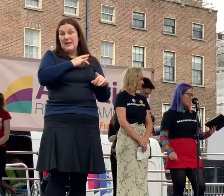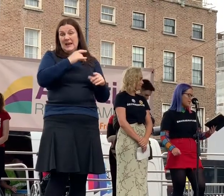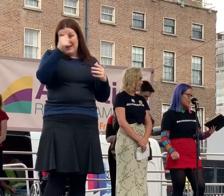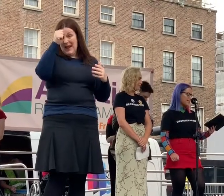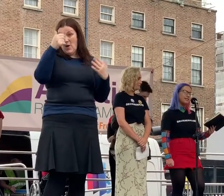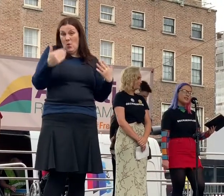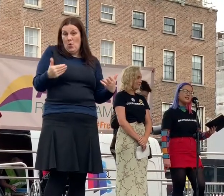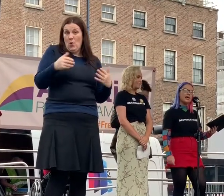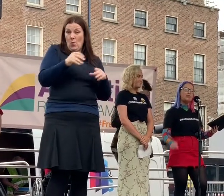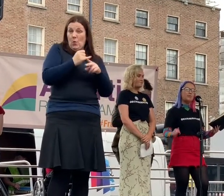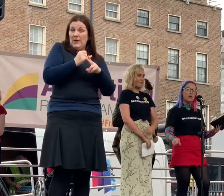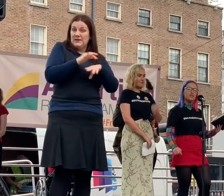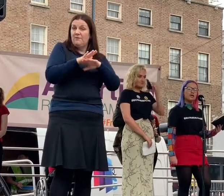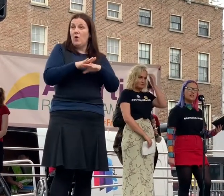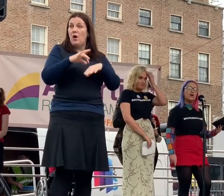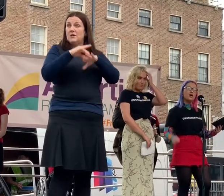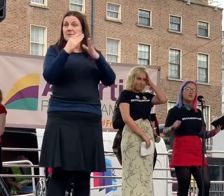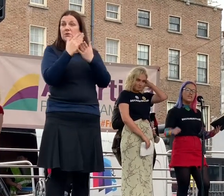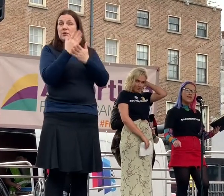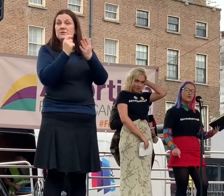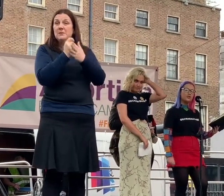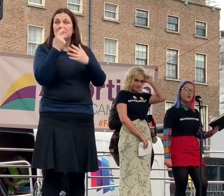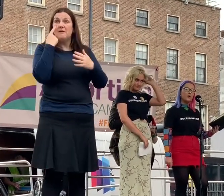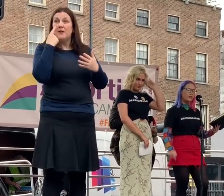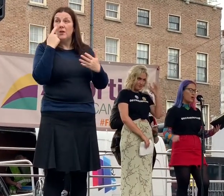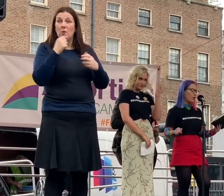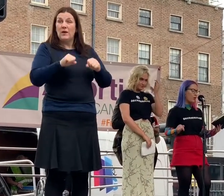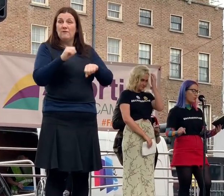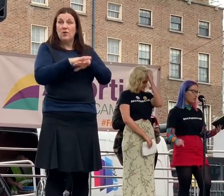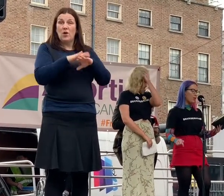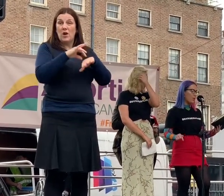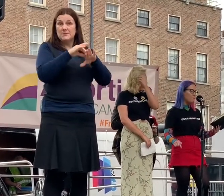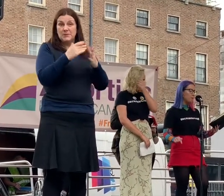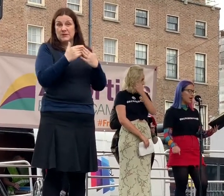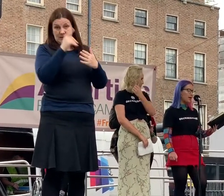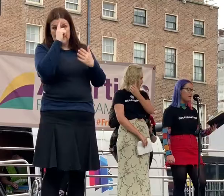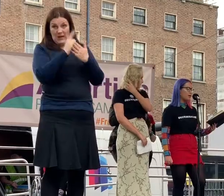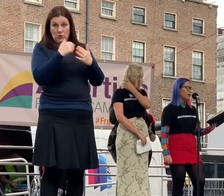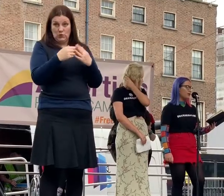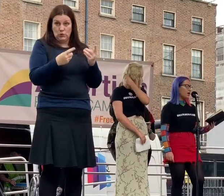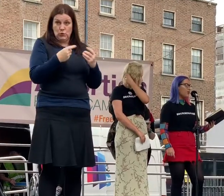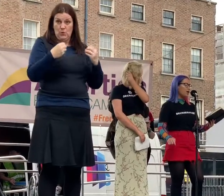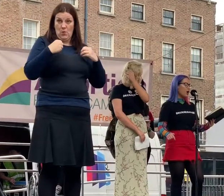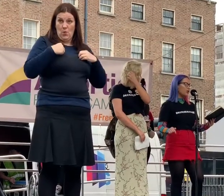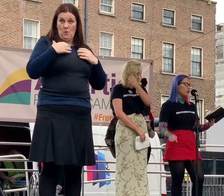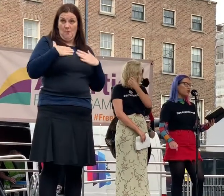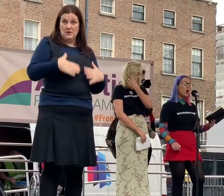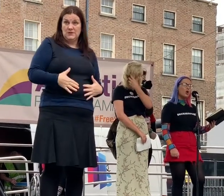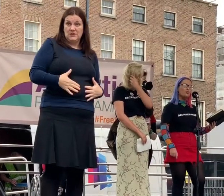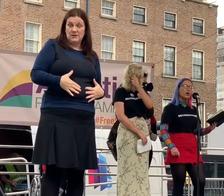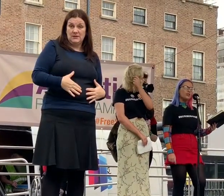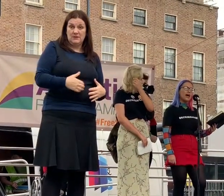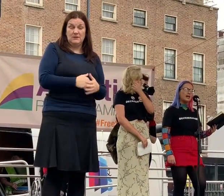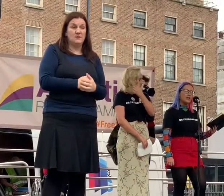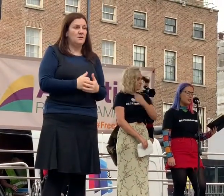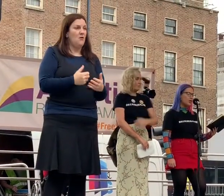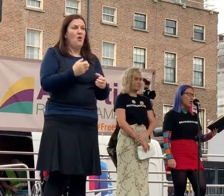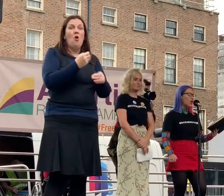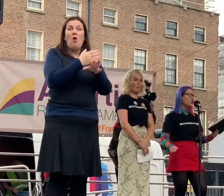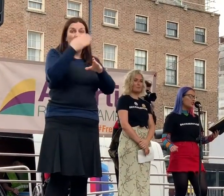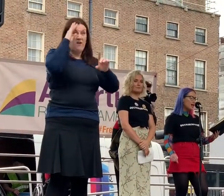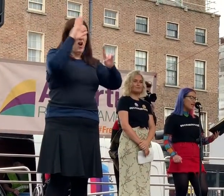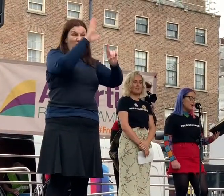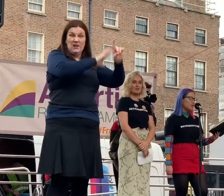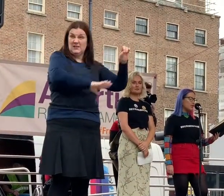them make decisions in the process of deciding to do with their own body. There are those all throughout Ireland